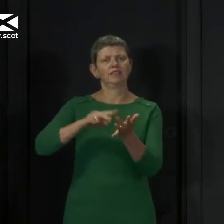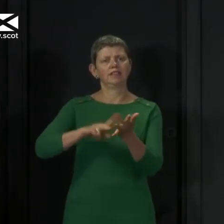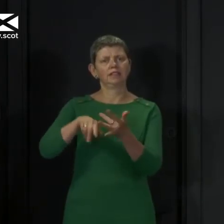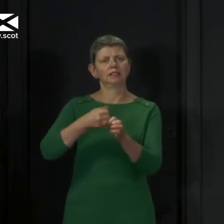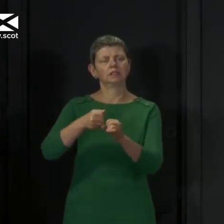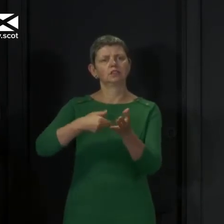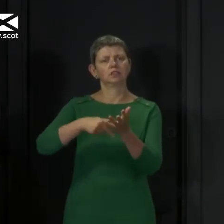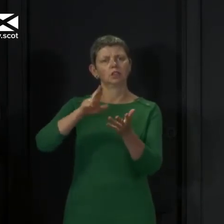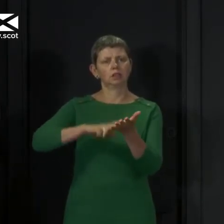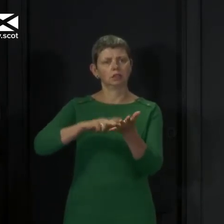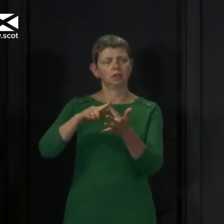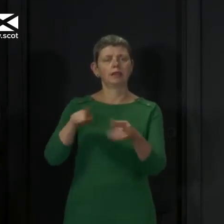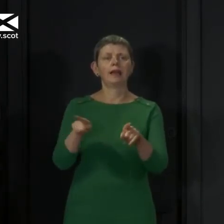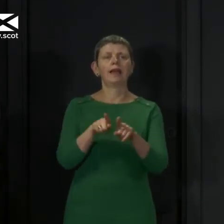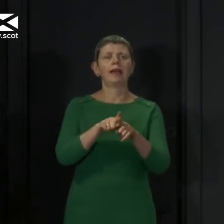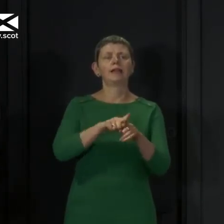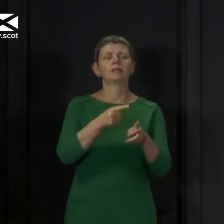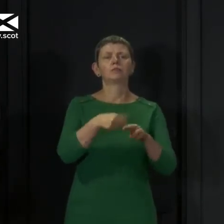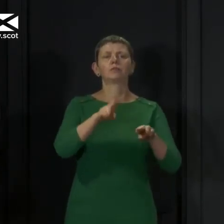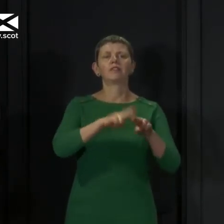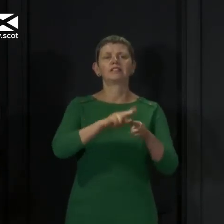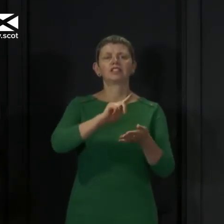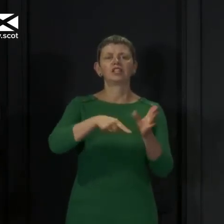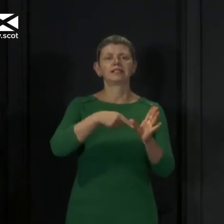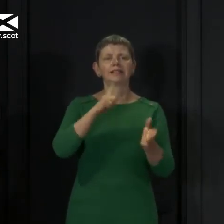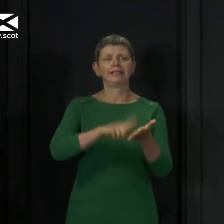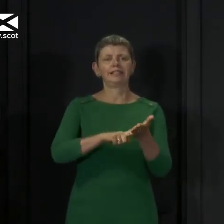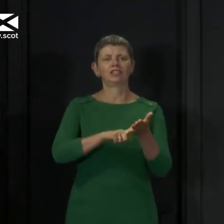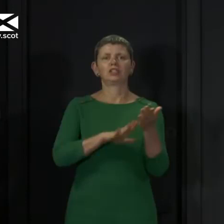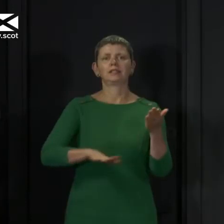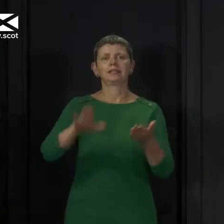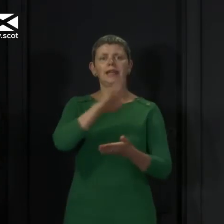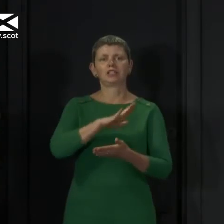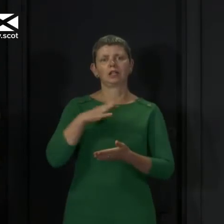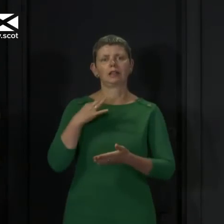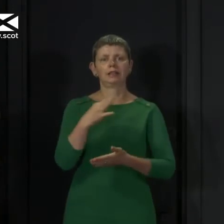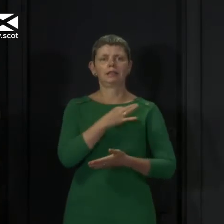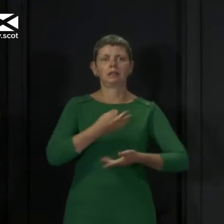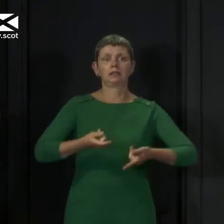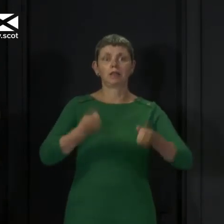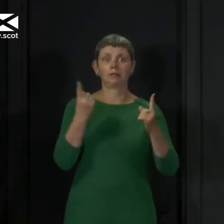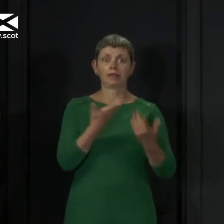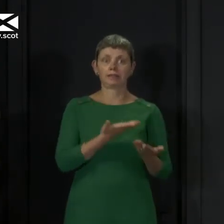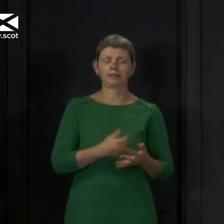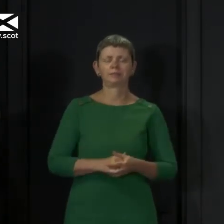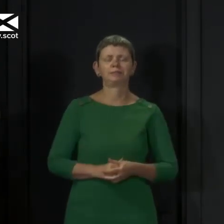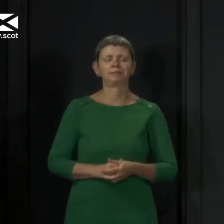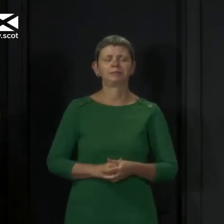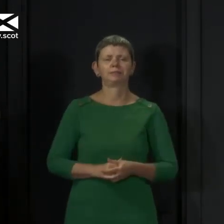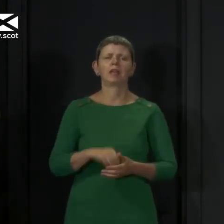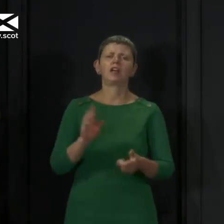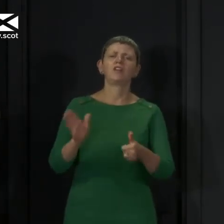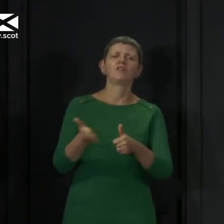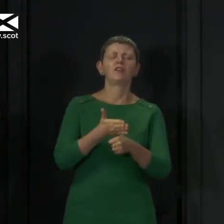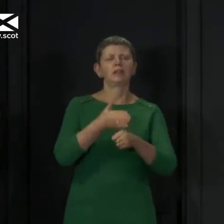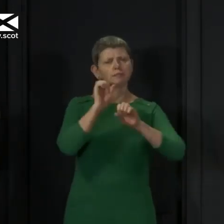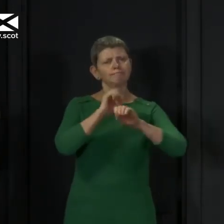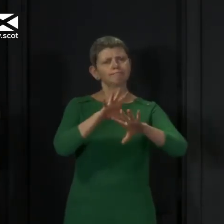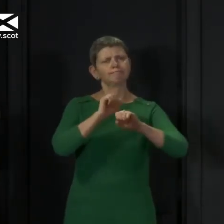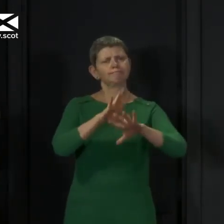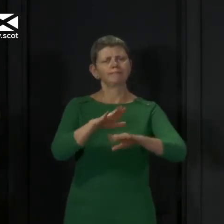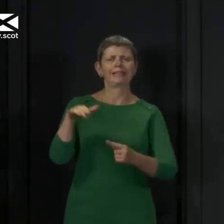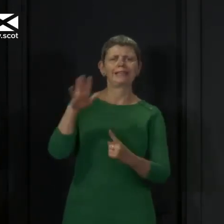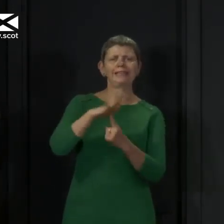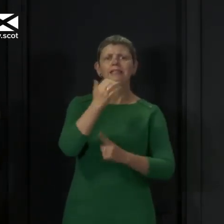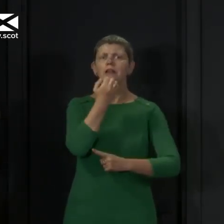Leach, our National Clinical Director. I'll start today, as I always do, by updating you on some of the key statistics in relation to